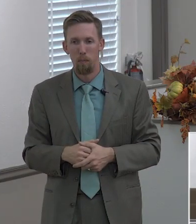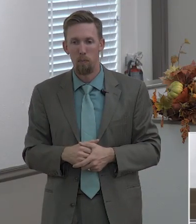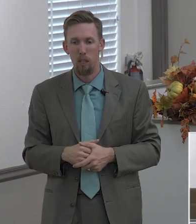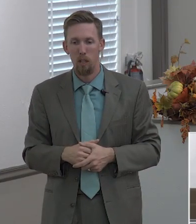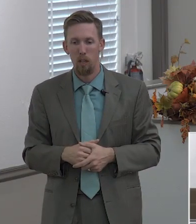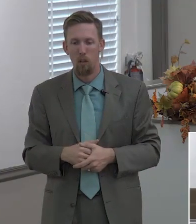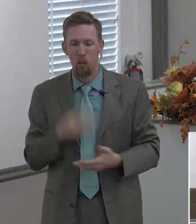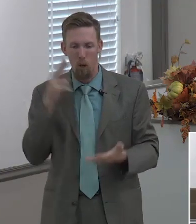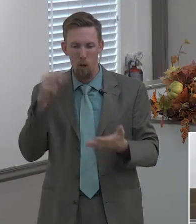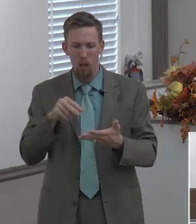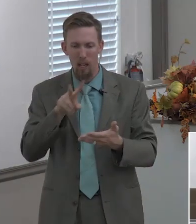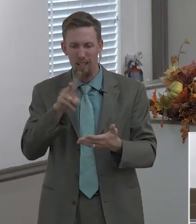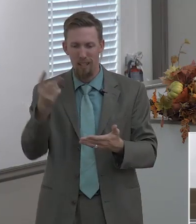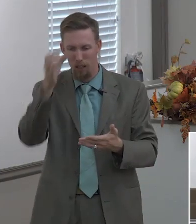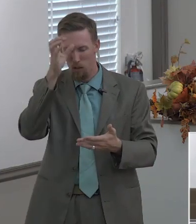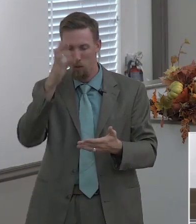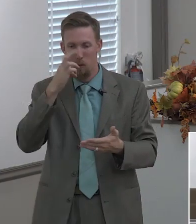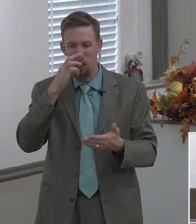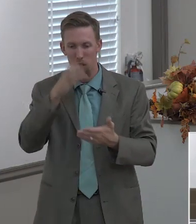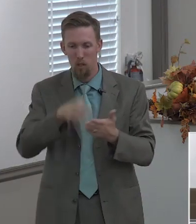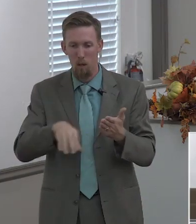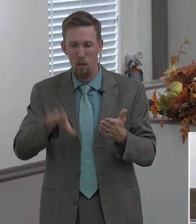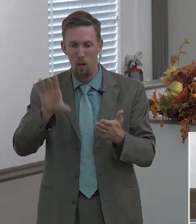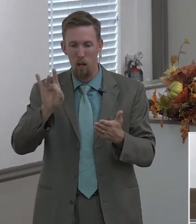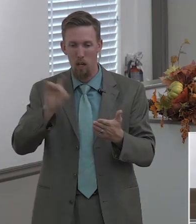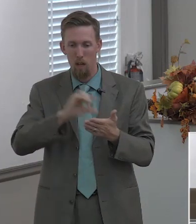so we're back to second corinthians eight five